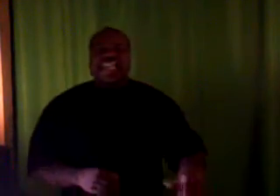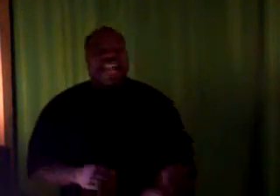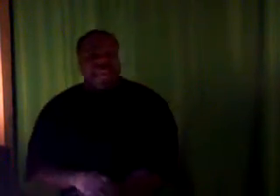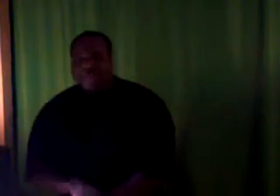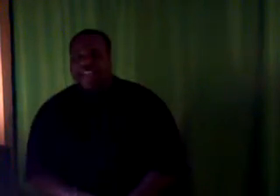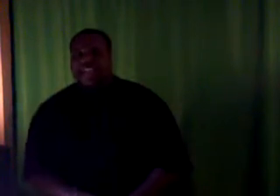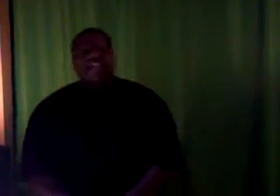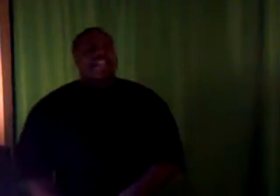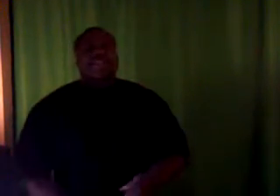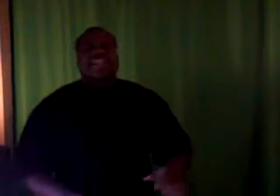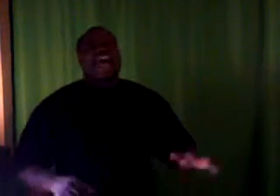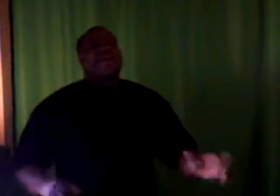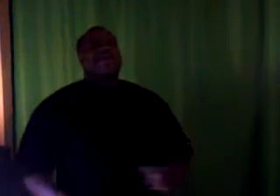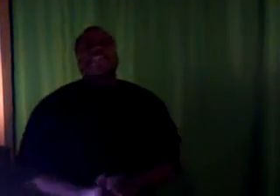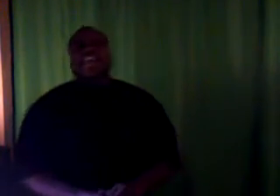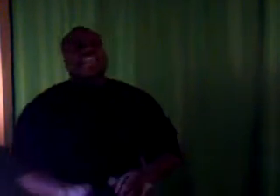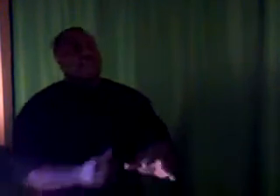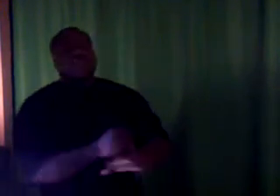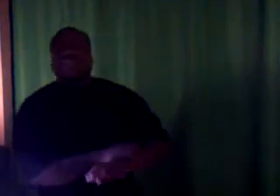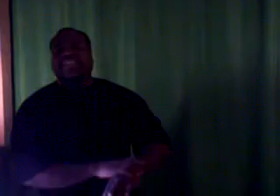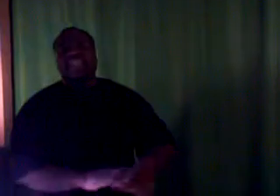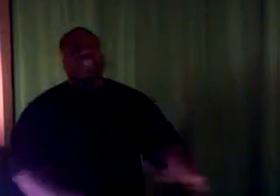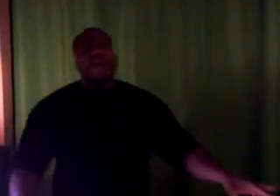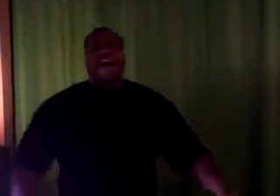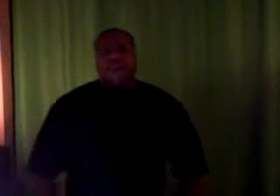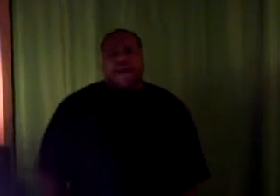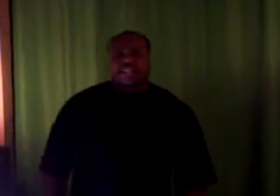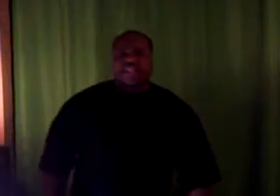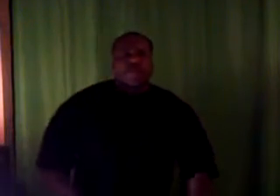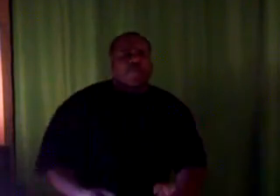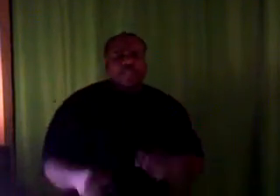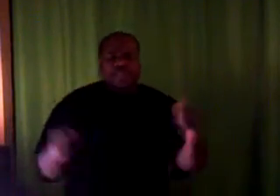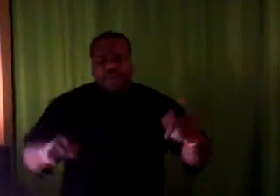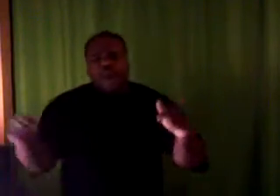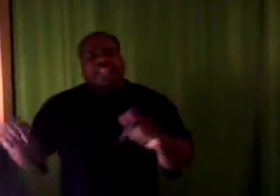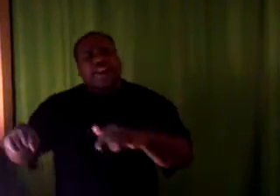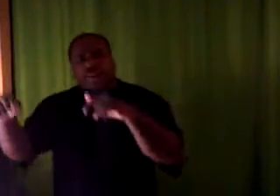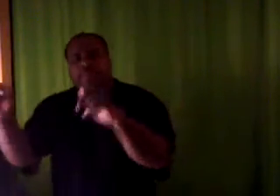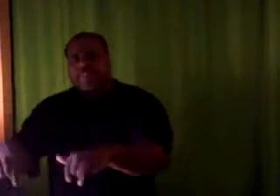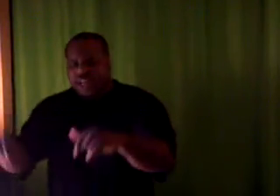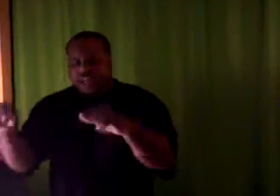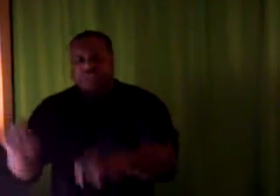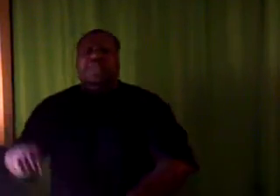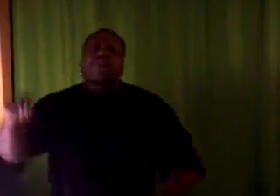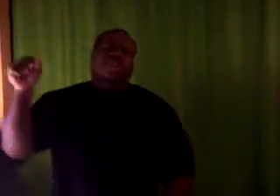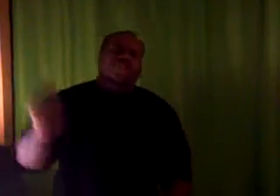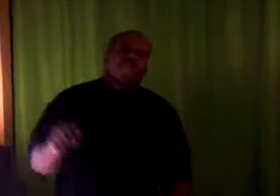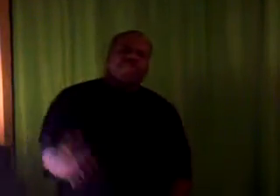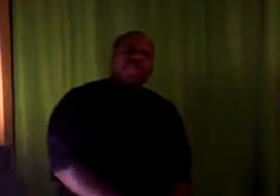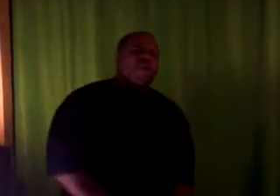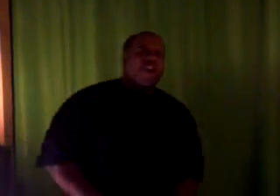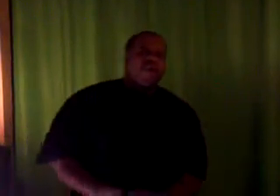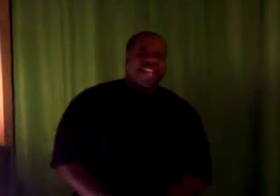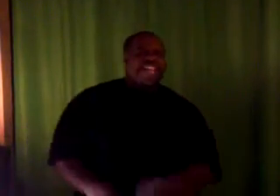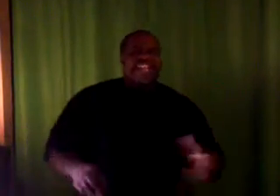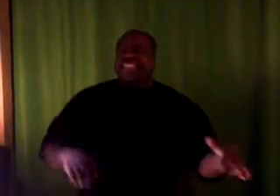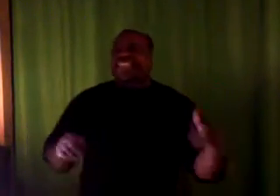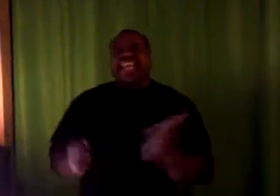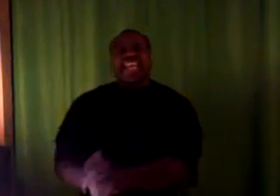gangbanging. It was a lot of people got killed. We used to see these drive-bys. We used to be right there in the middle of the streets where the shooting was going on, and just thank